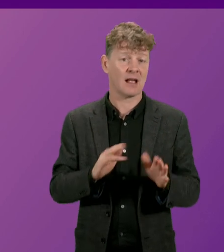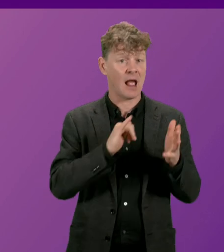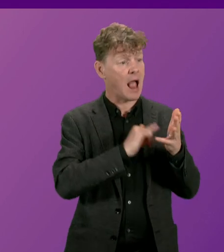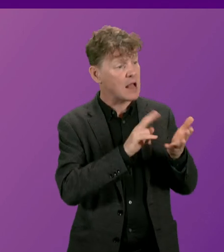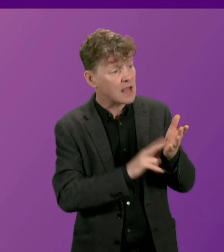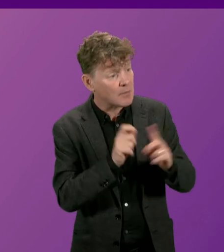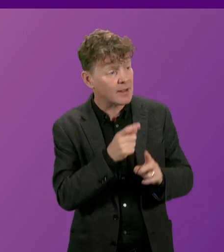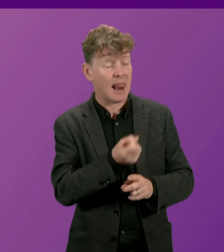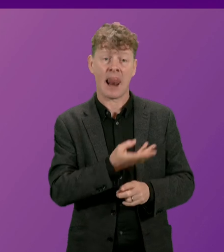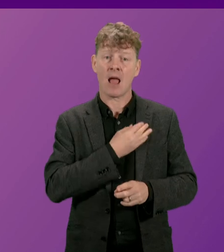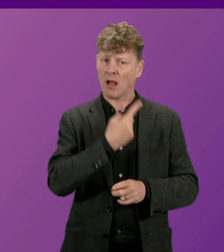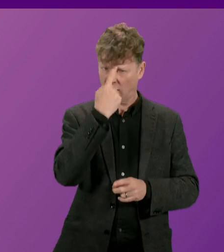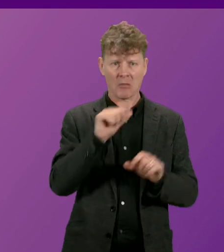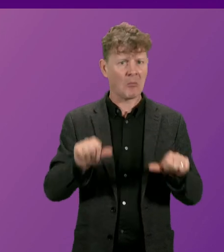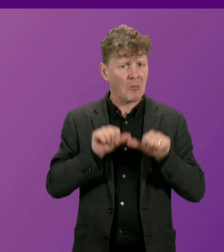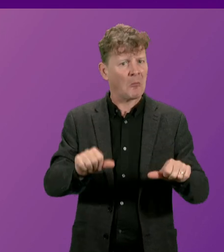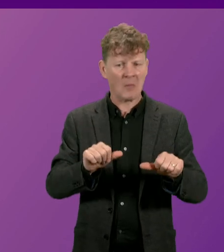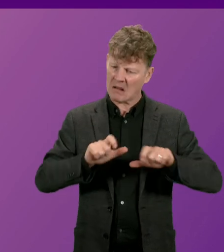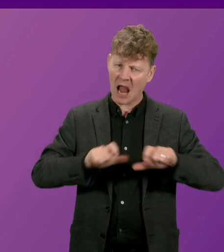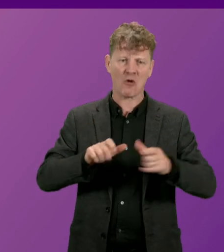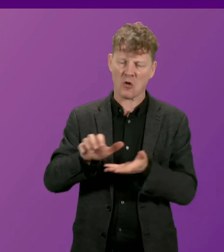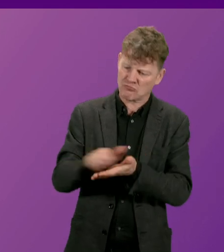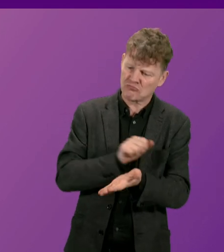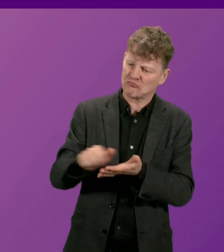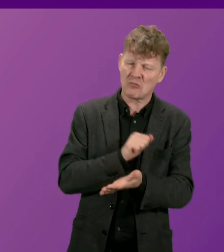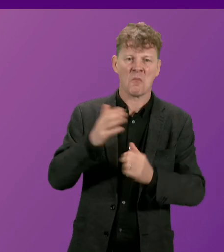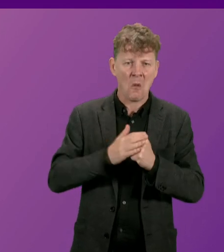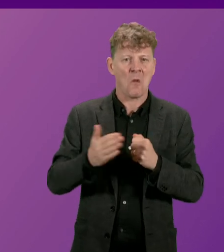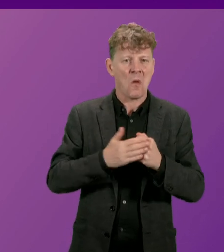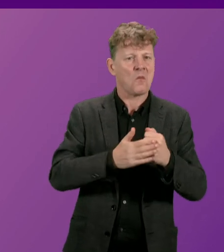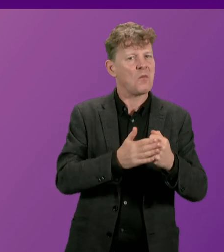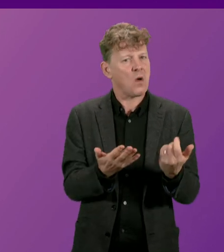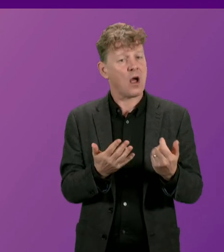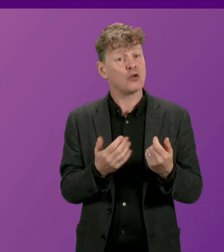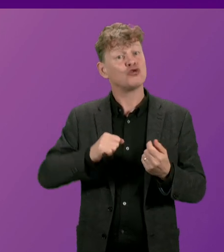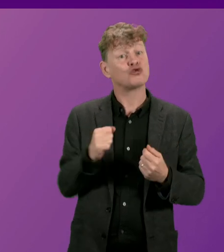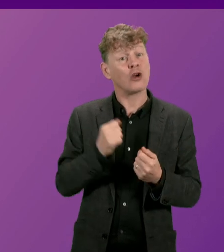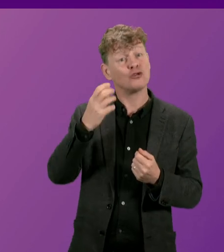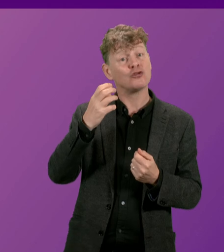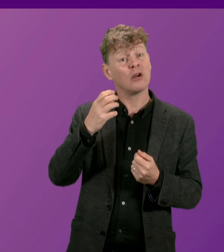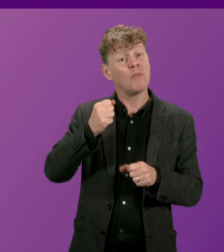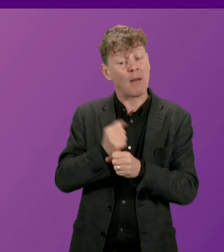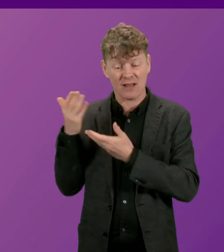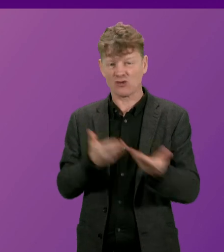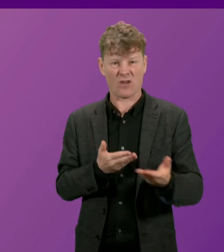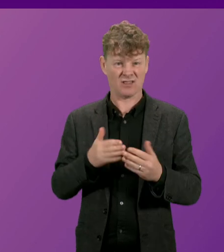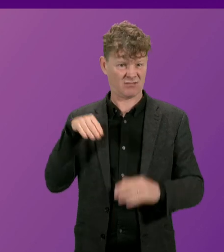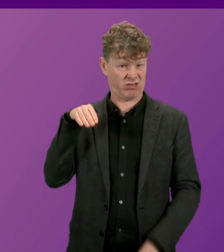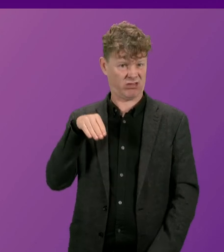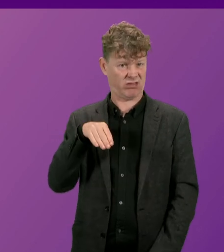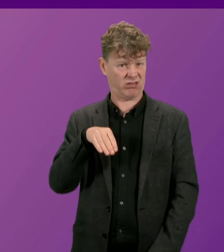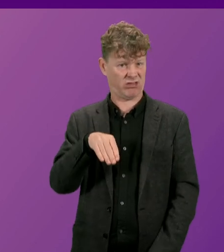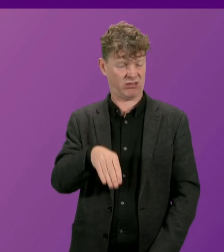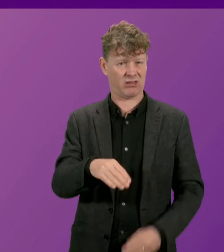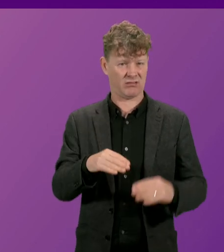they're entitled to keep taking more and more while Scotland's public services get worse and worse. This